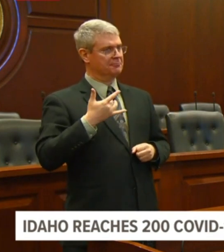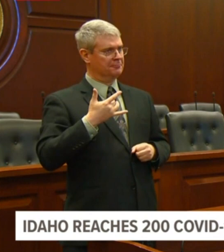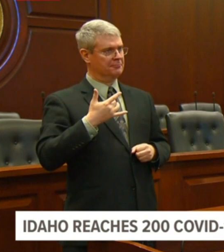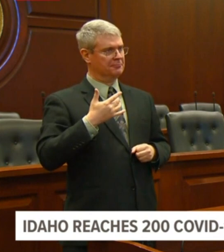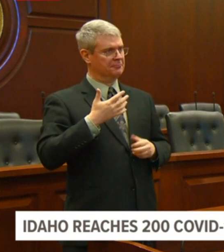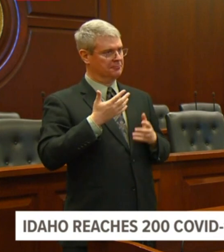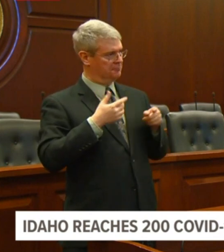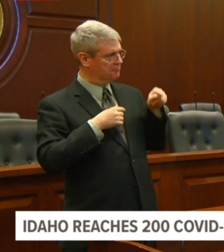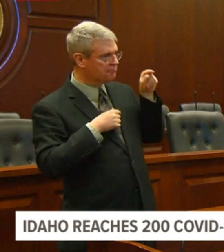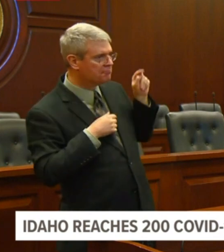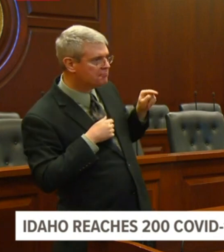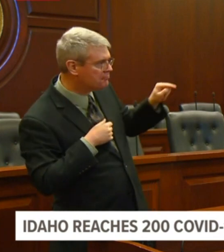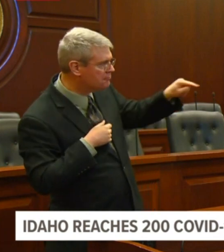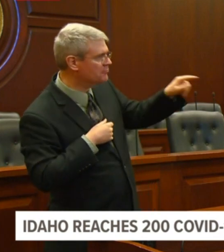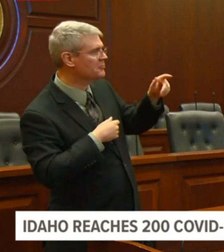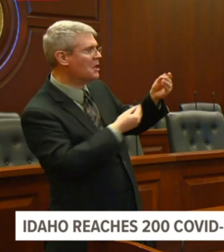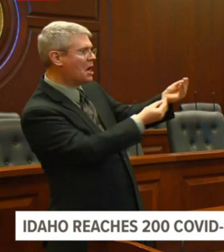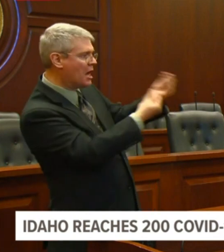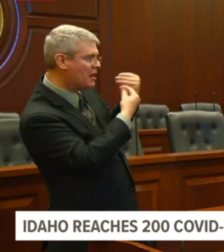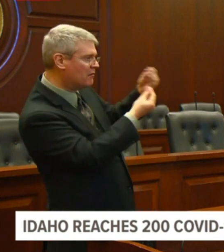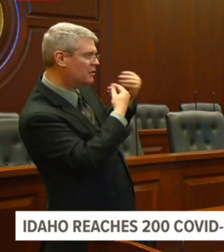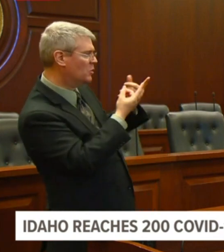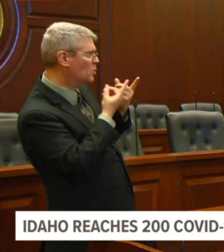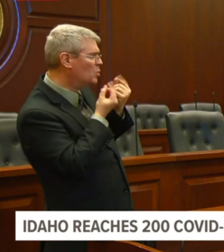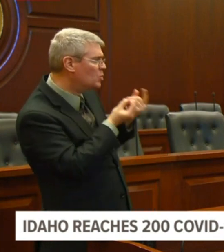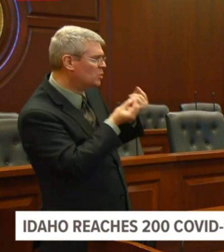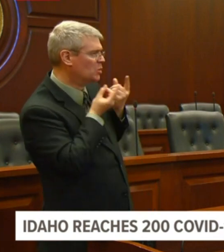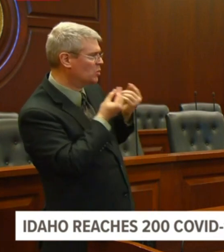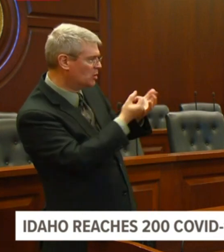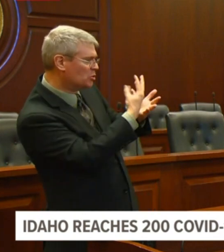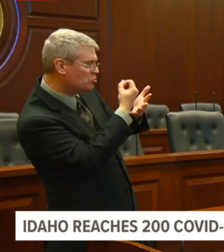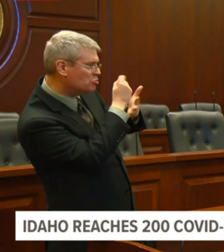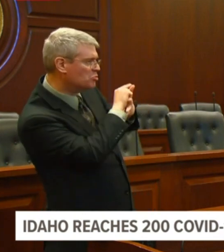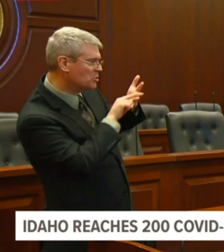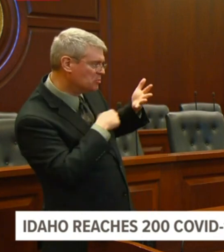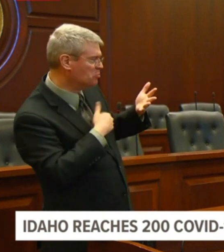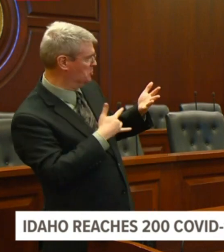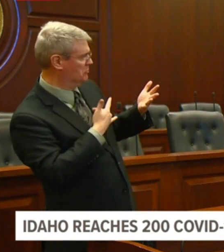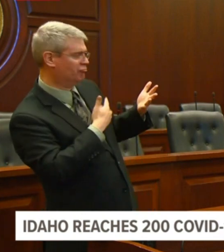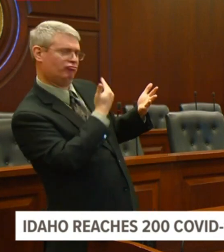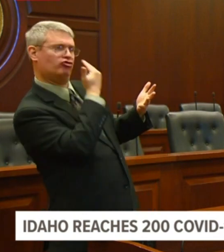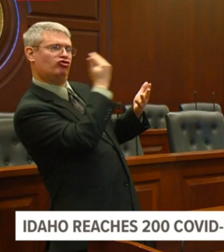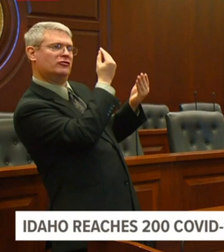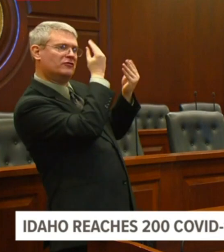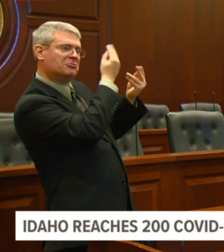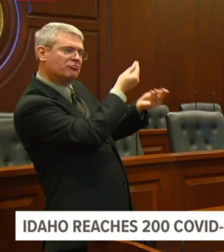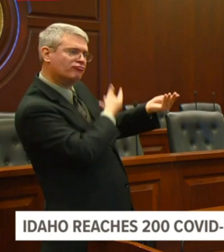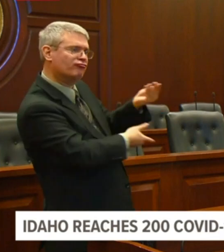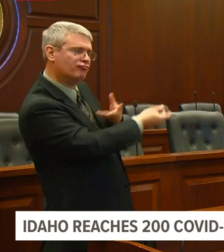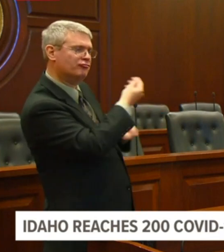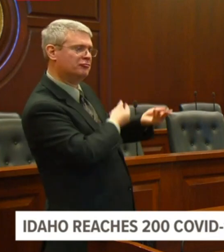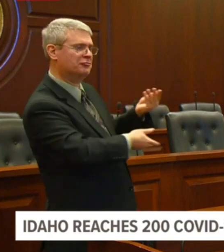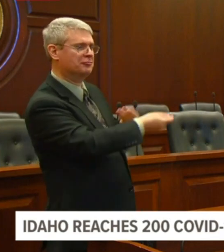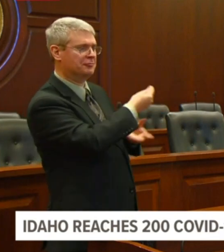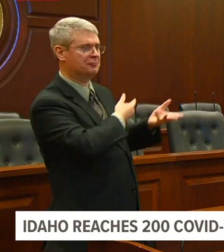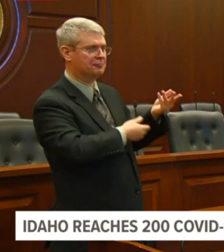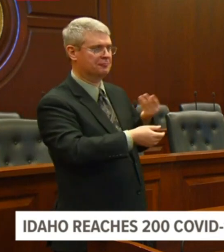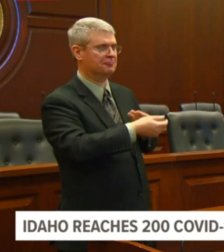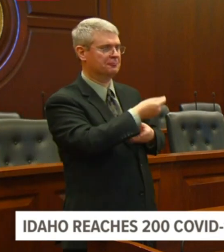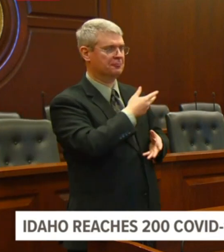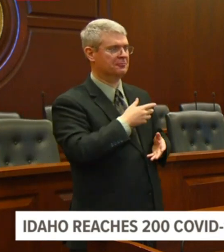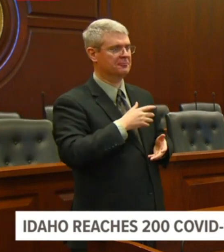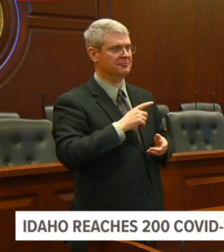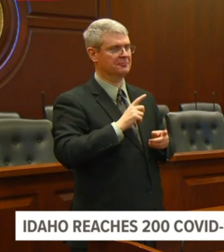options for me to select. And so, uh, I'm, I'm doing fine, but believe me, there's pressure and, and, you know, these,